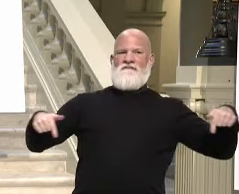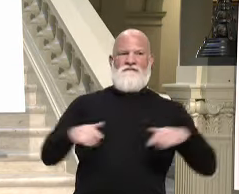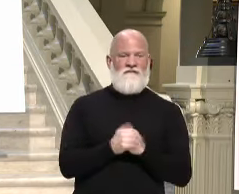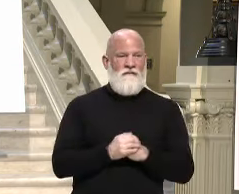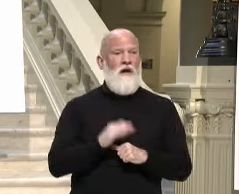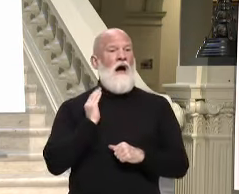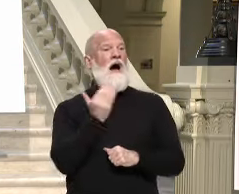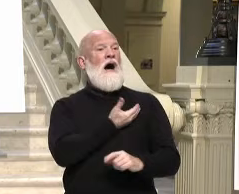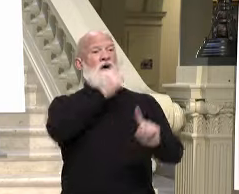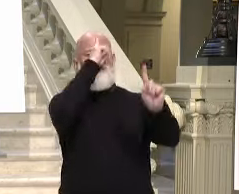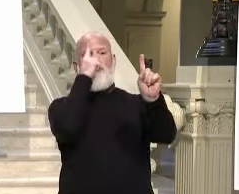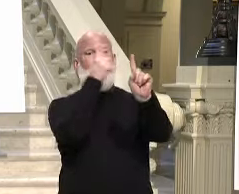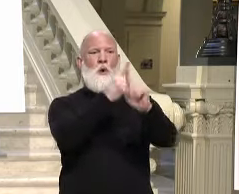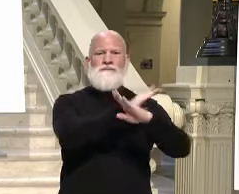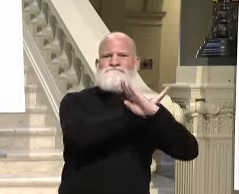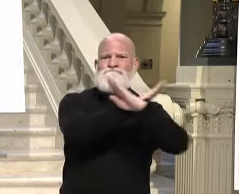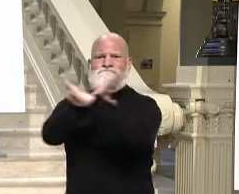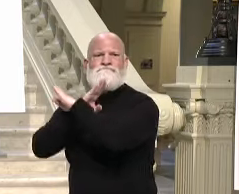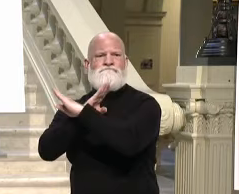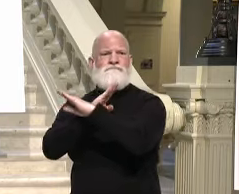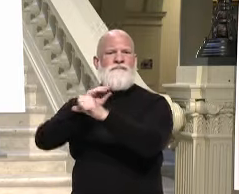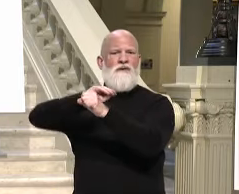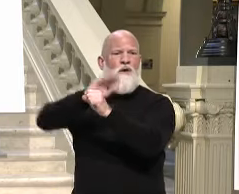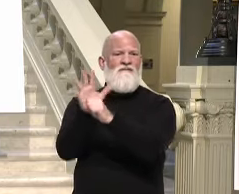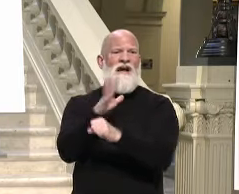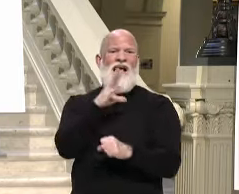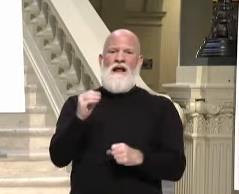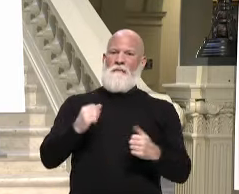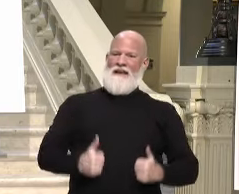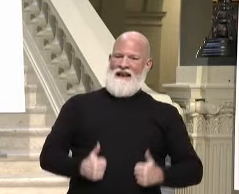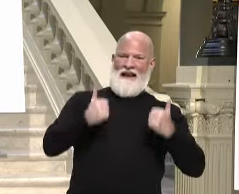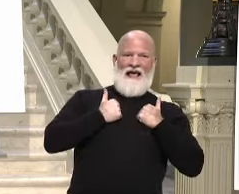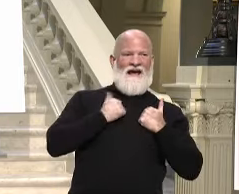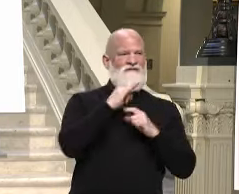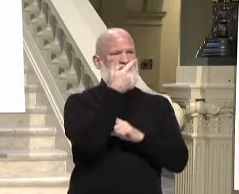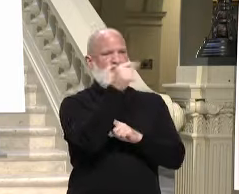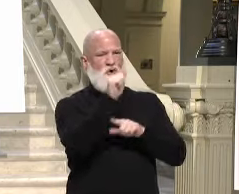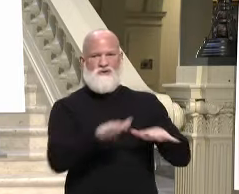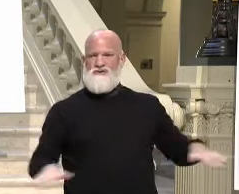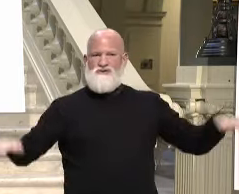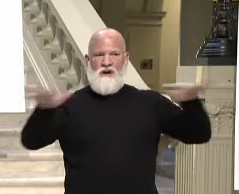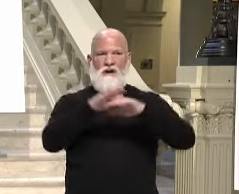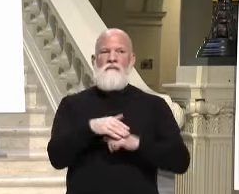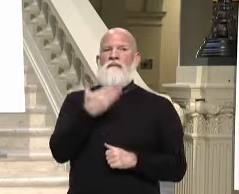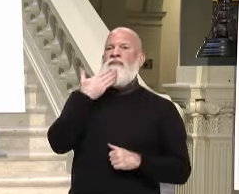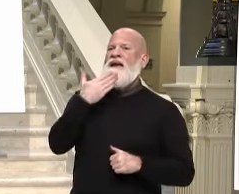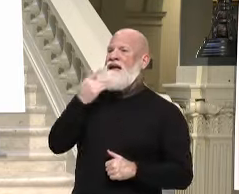thankful to Governor Kemp and his team for giving us the opportunity. Dr. Toomey?